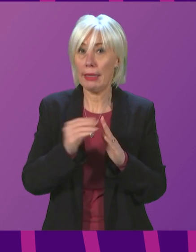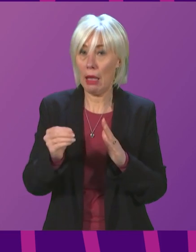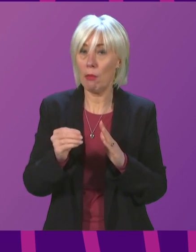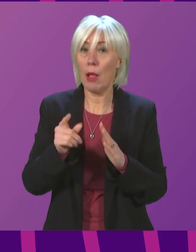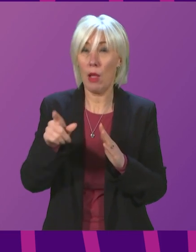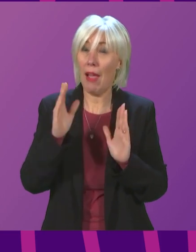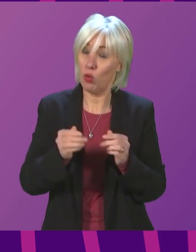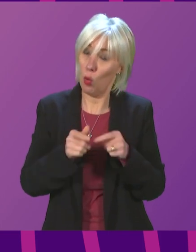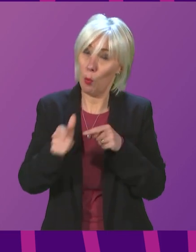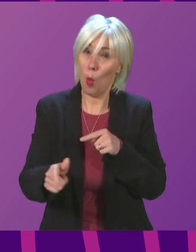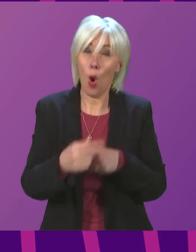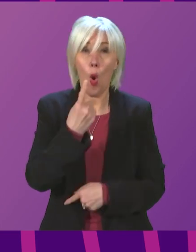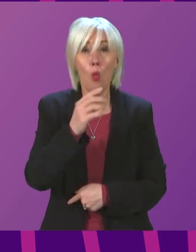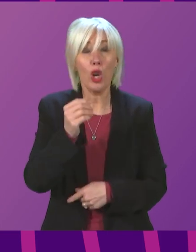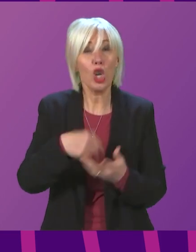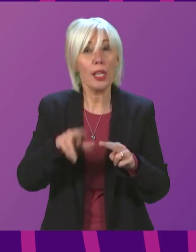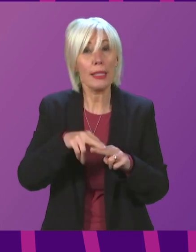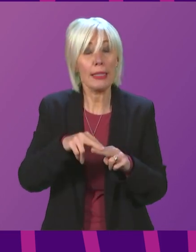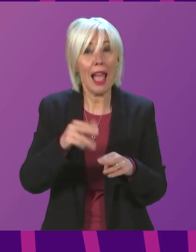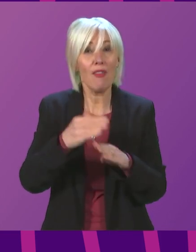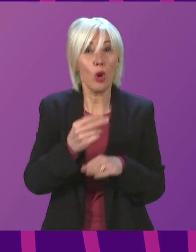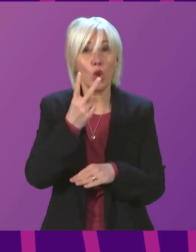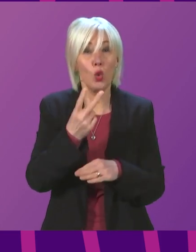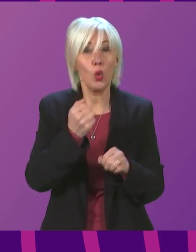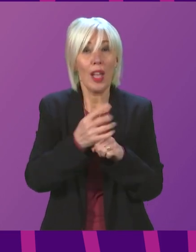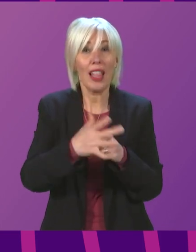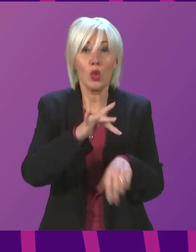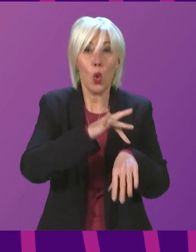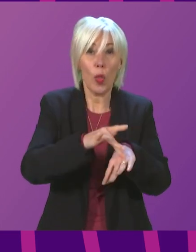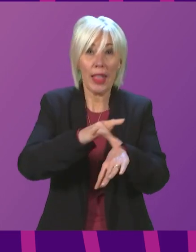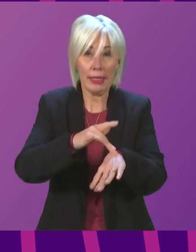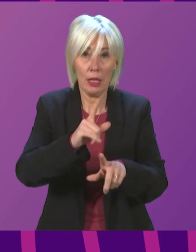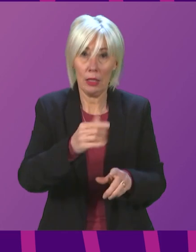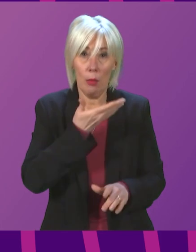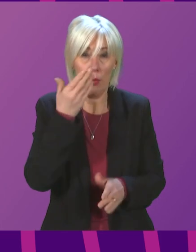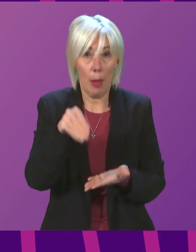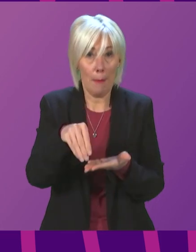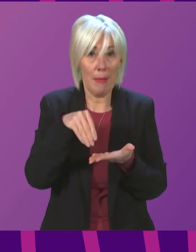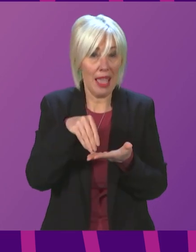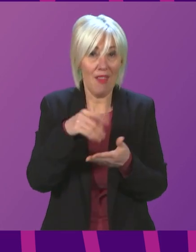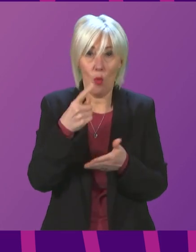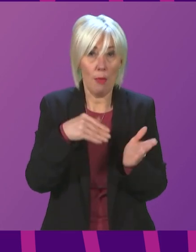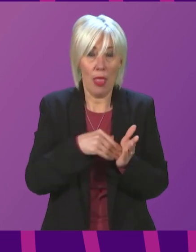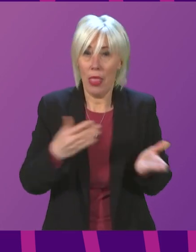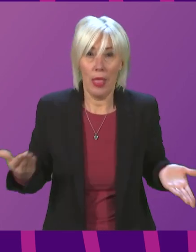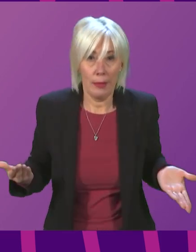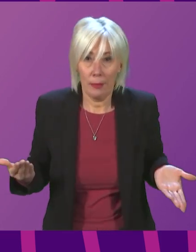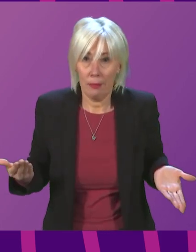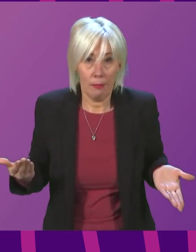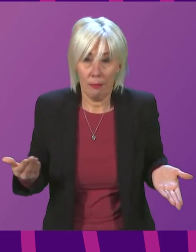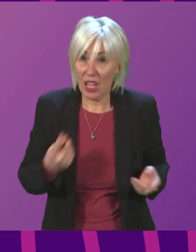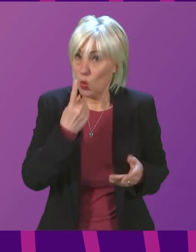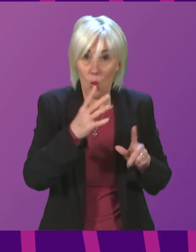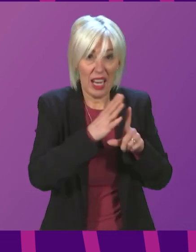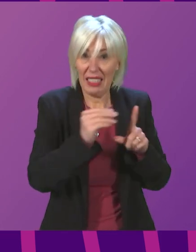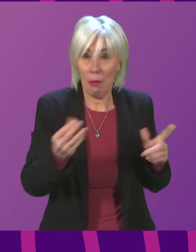now. More than 100 staff working at two Glasgow theatres have been left without pay for an entire month. That is just one